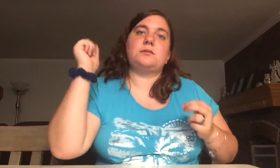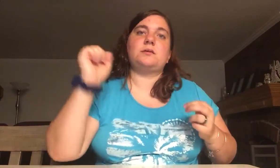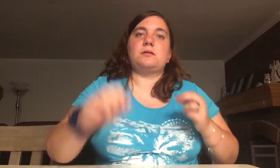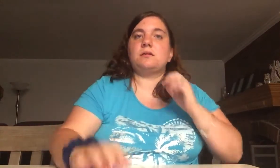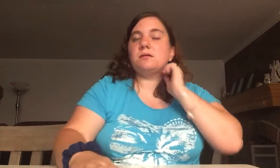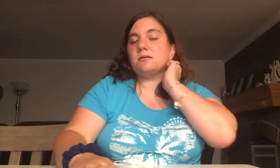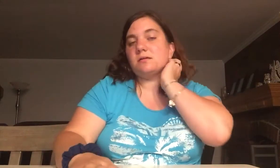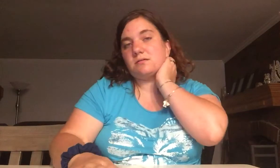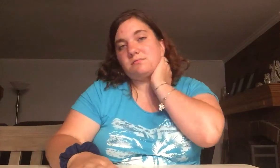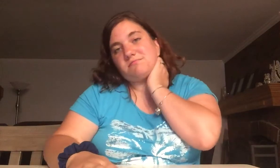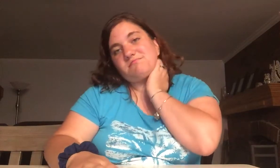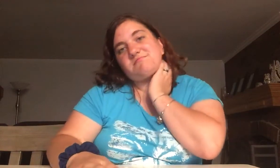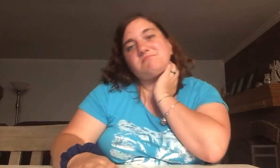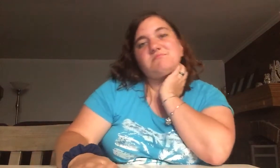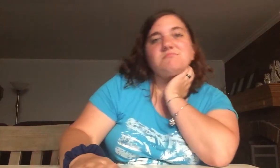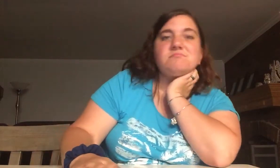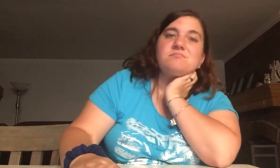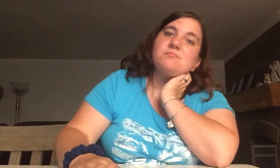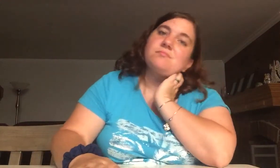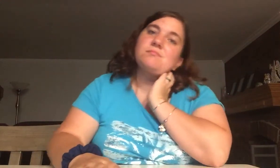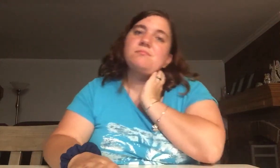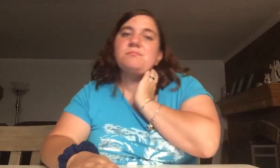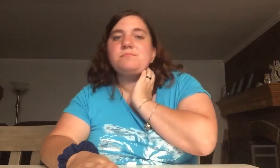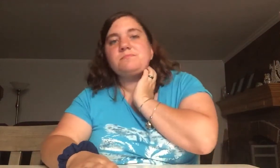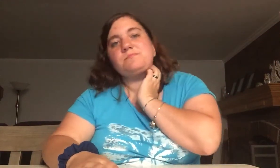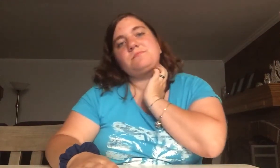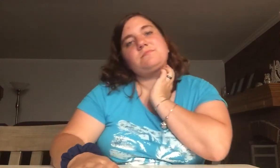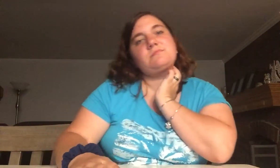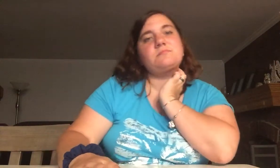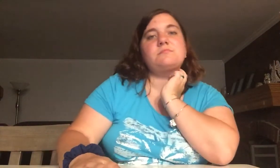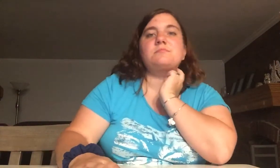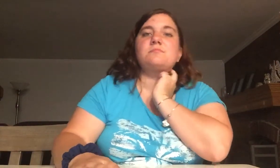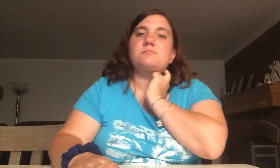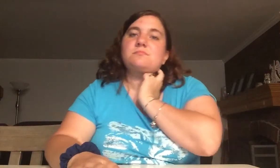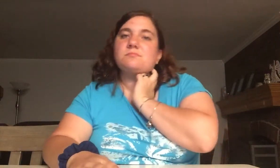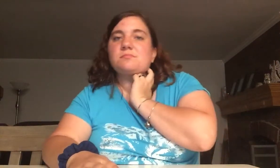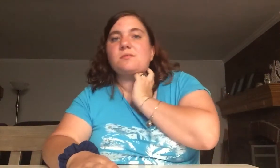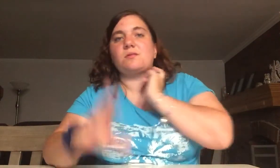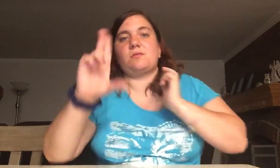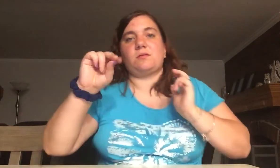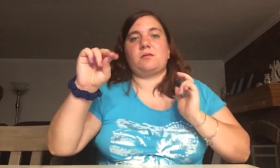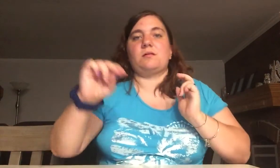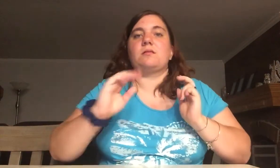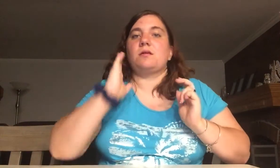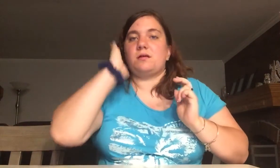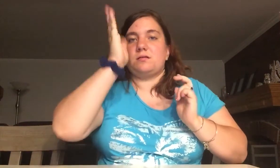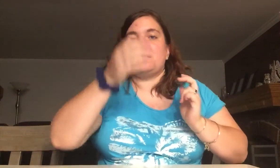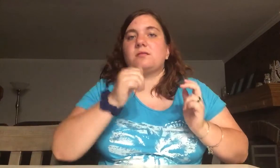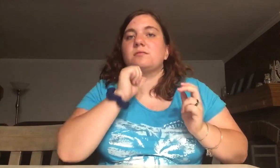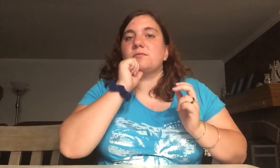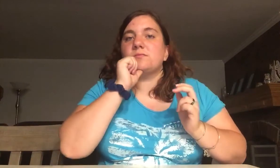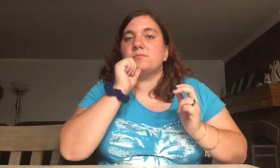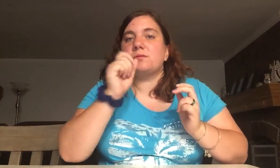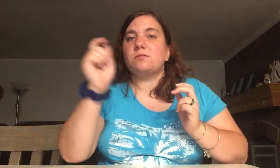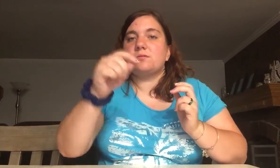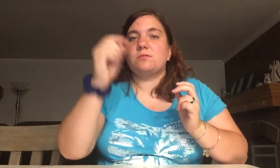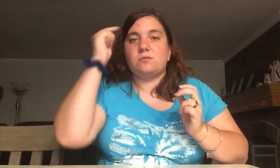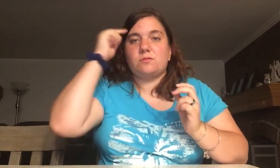no, I could not ask for more.